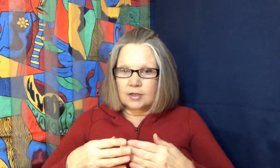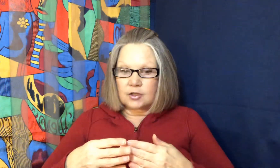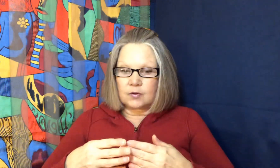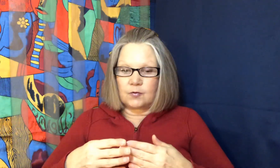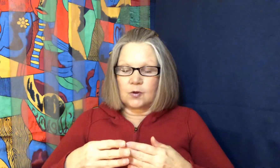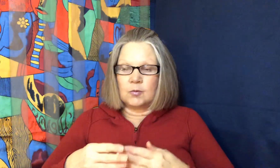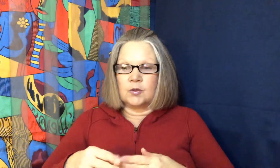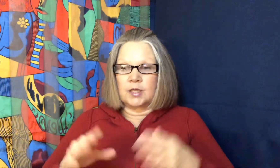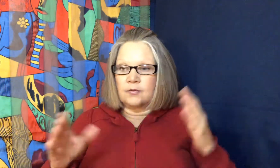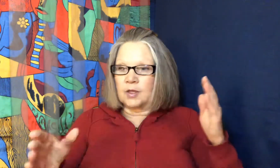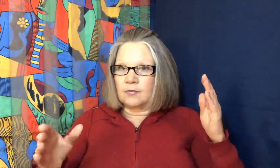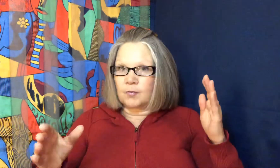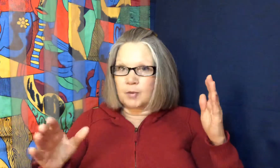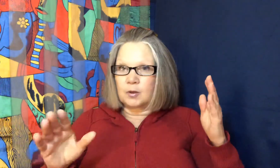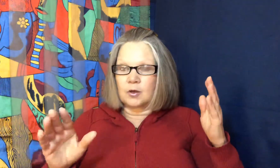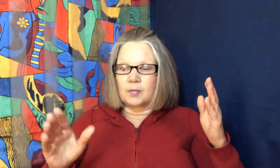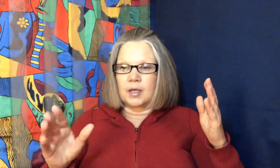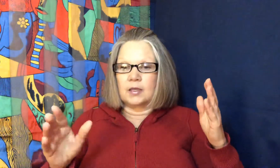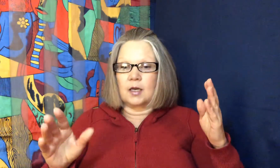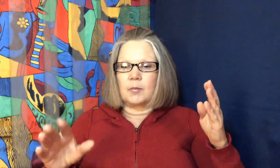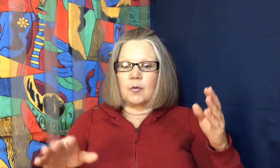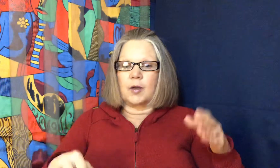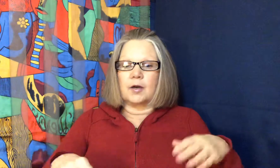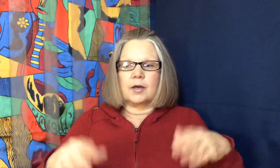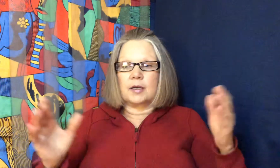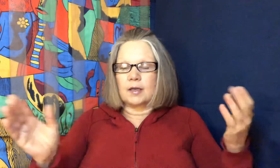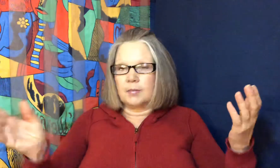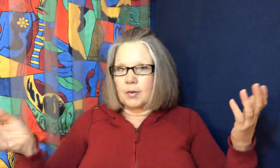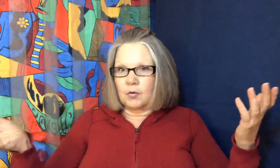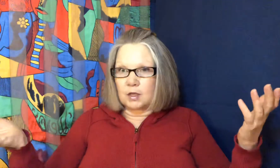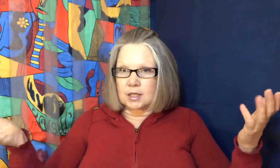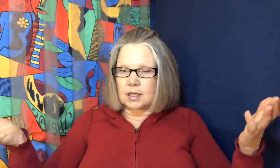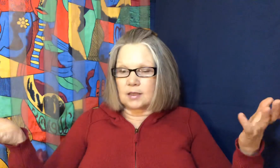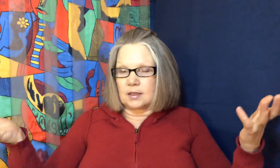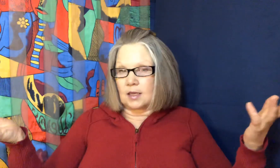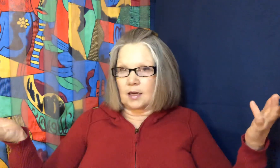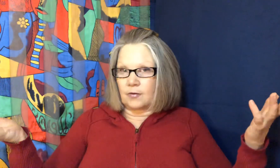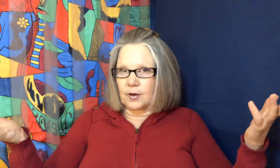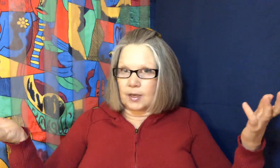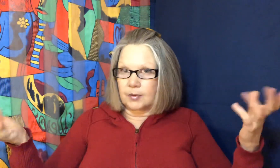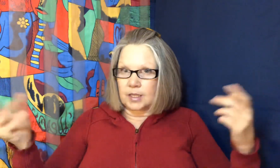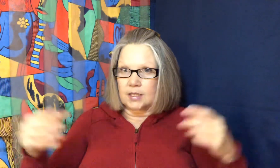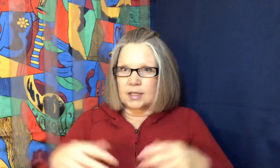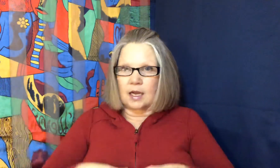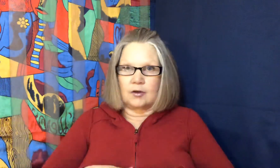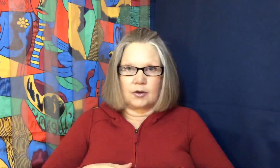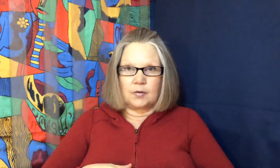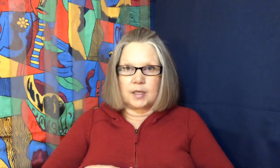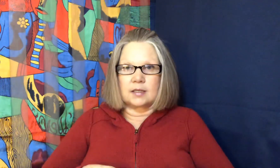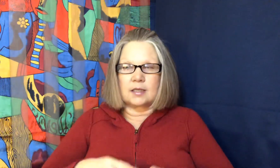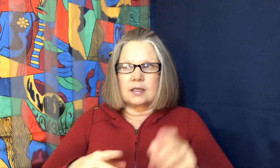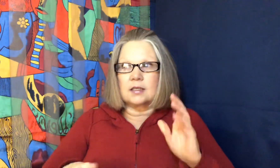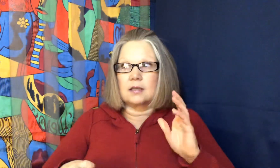of the full moon even if people are being a little bit weird and you maybe want to stay inside for a couple days I don't know because it gets a little